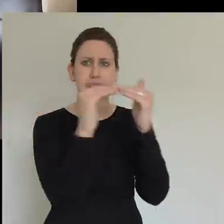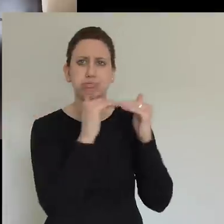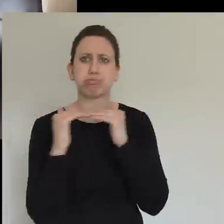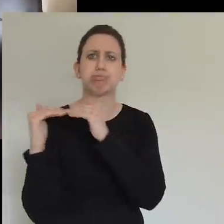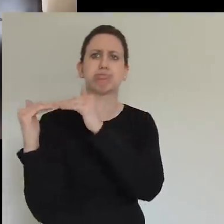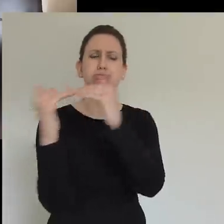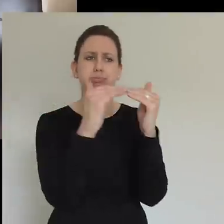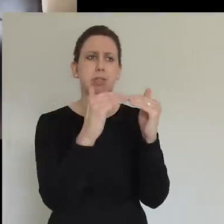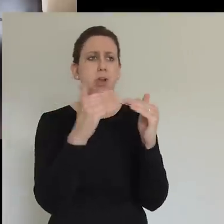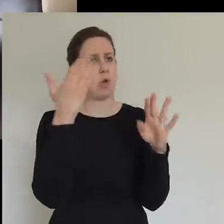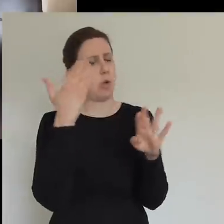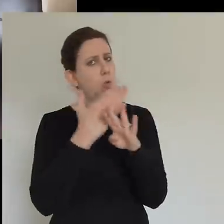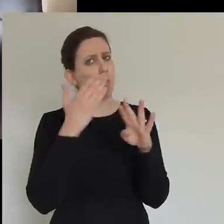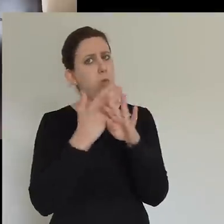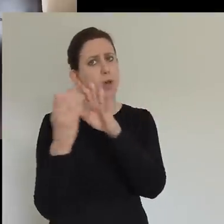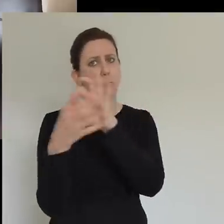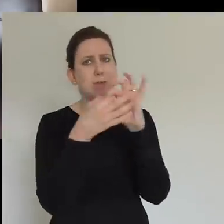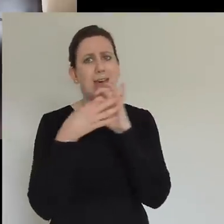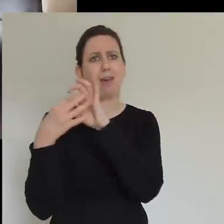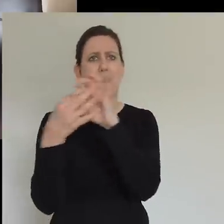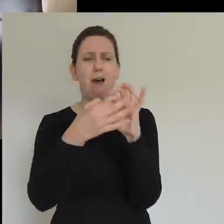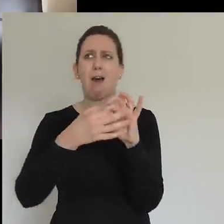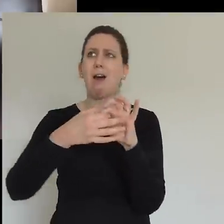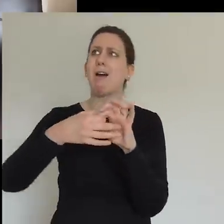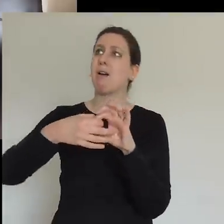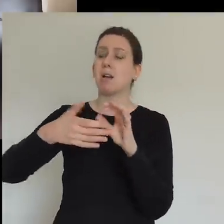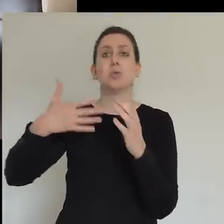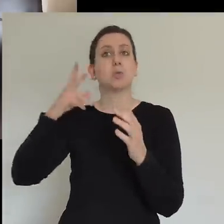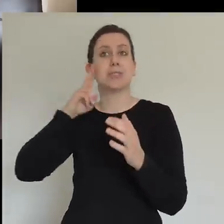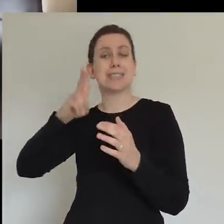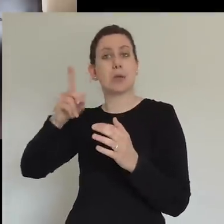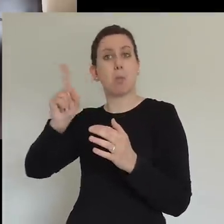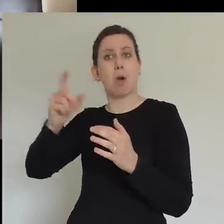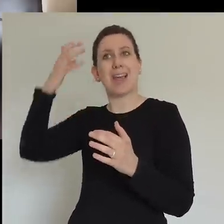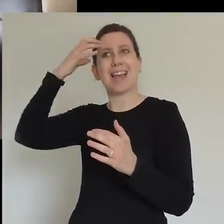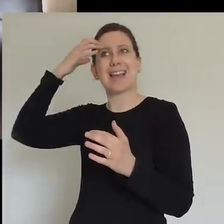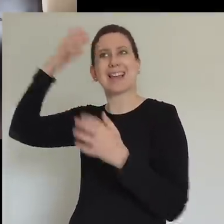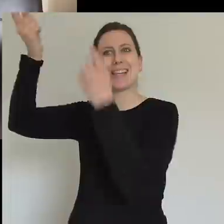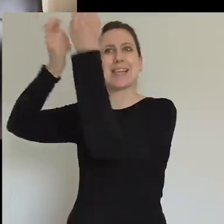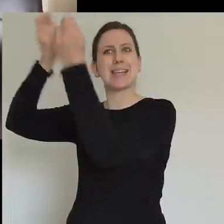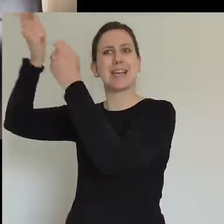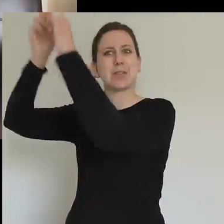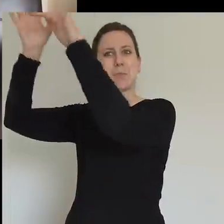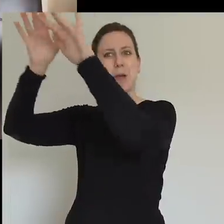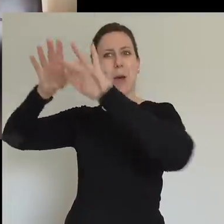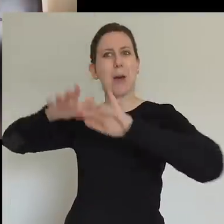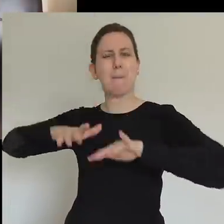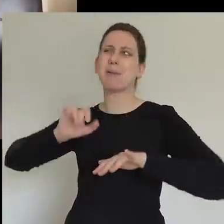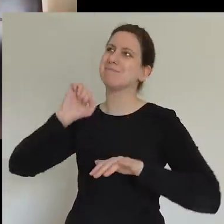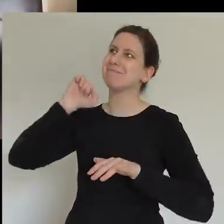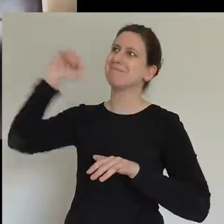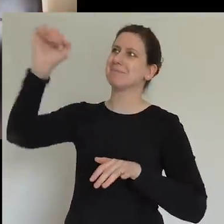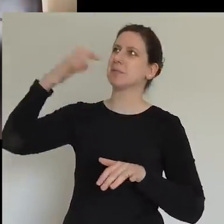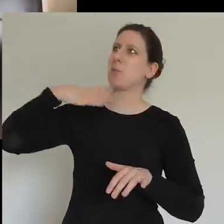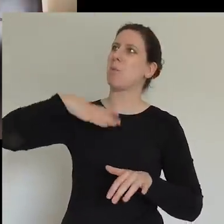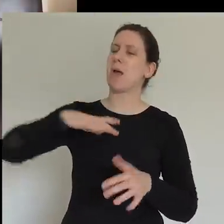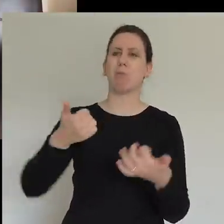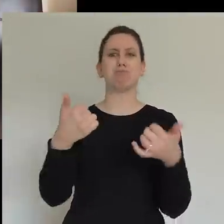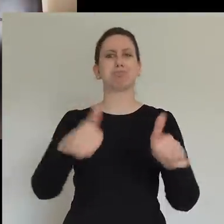kingdom come and my will be done. And I think just as we kind of draw to a close, we've just been feeling, haven't we, that that who is